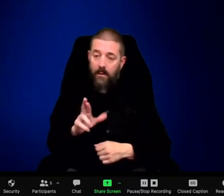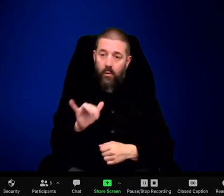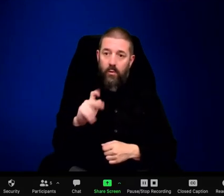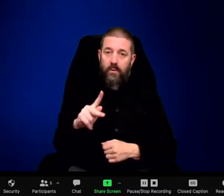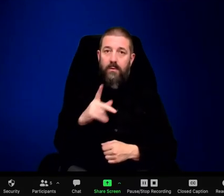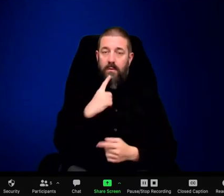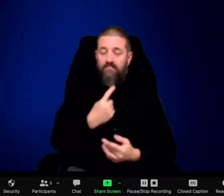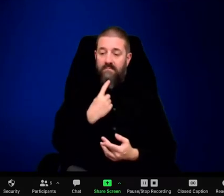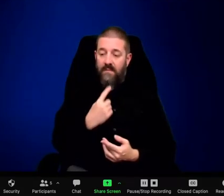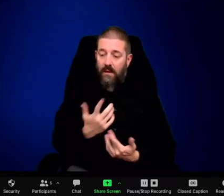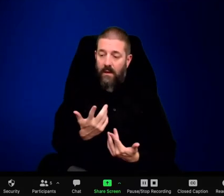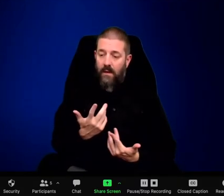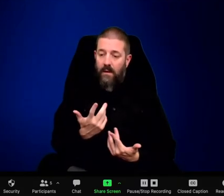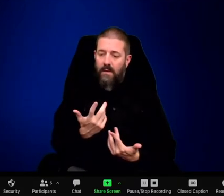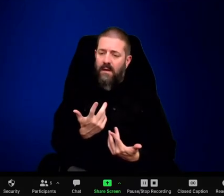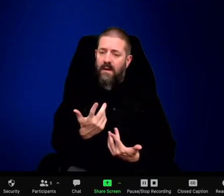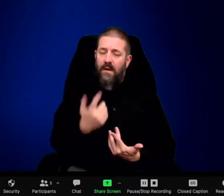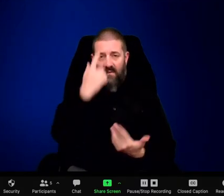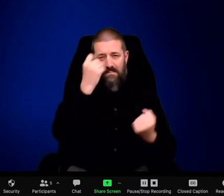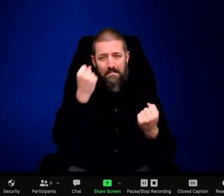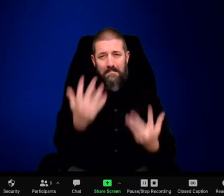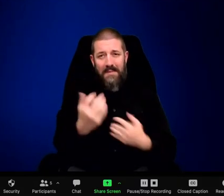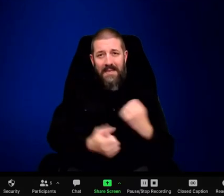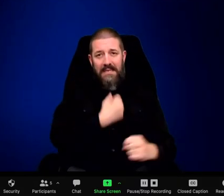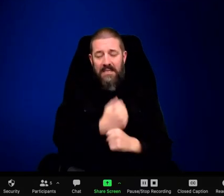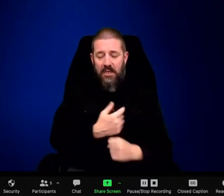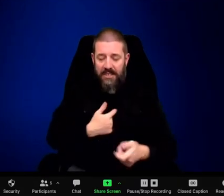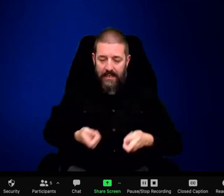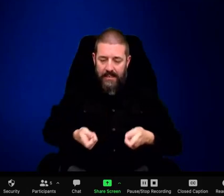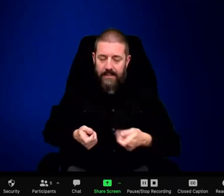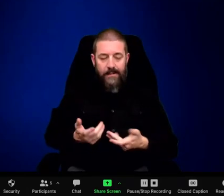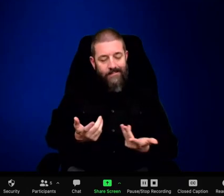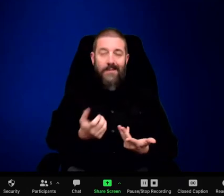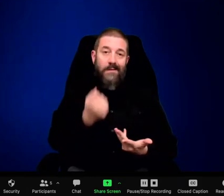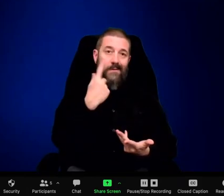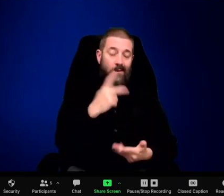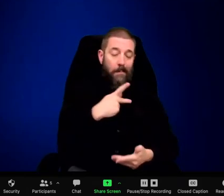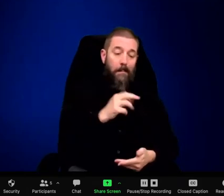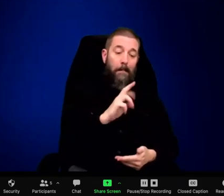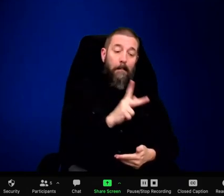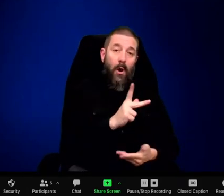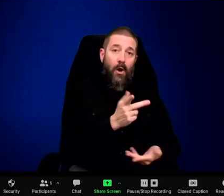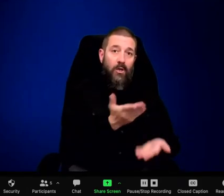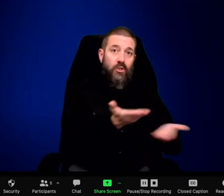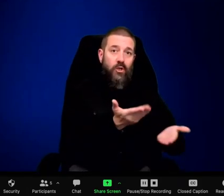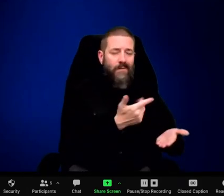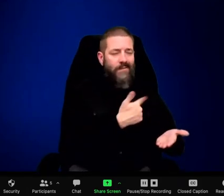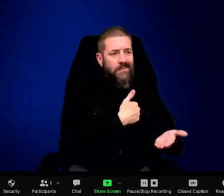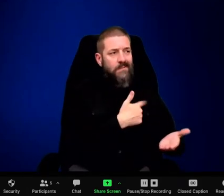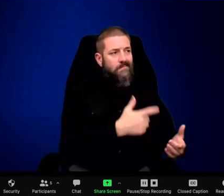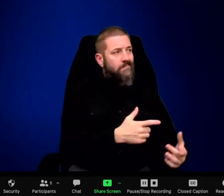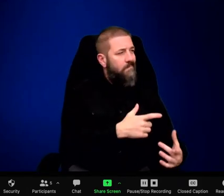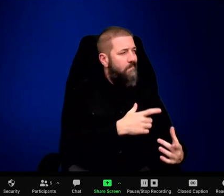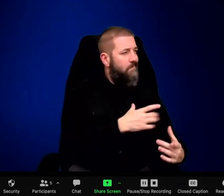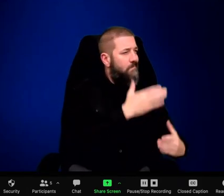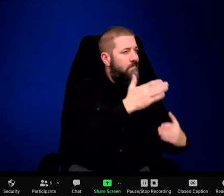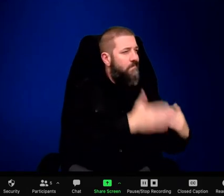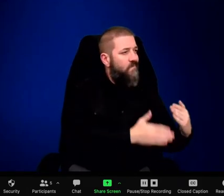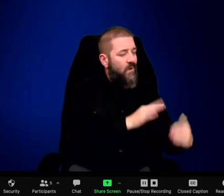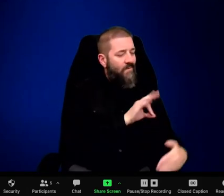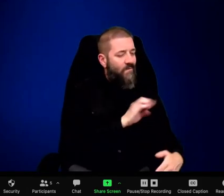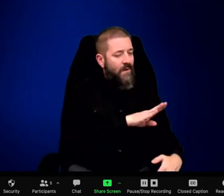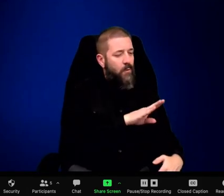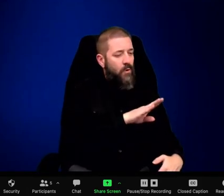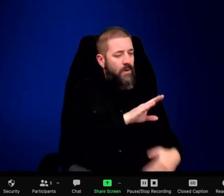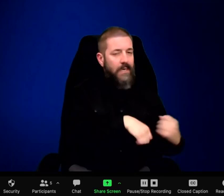same skill set. You've still got to sneak up on an animal if you're a wildlife photographer without them seeing you, but you're taking pictures of them. And so, yeah, I know